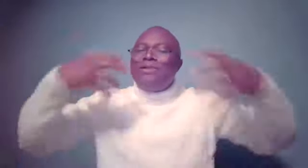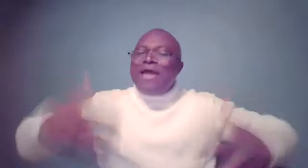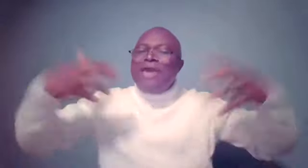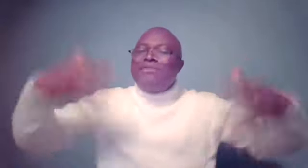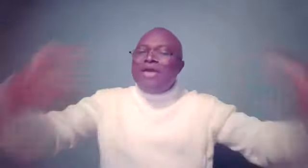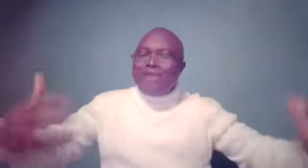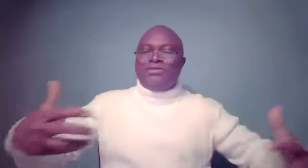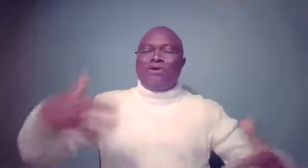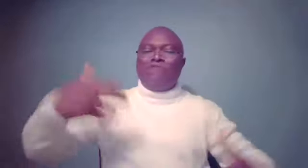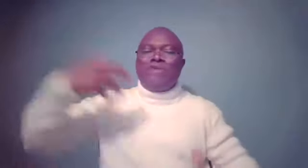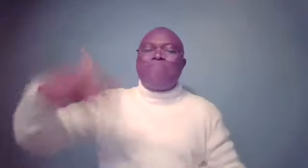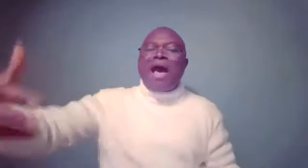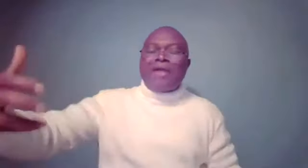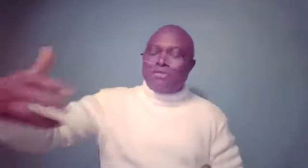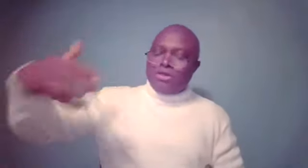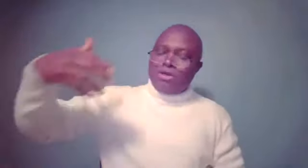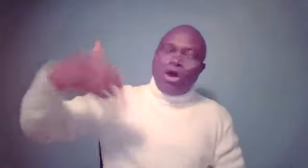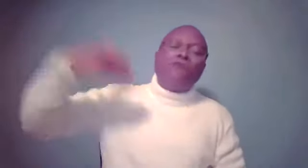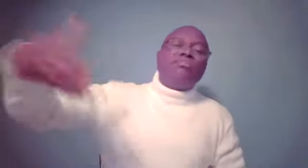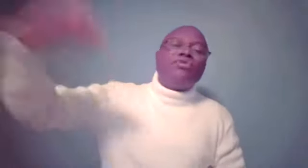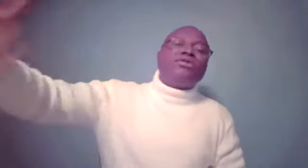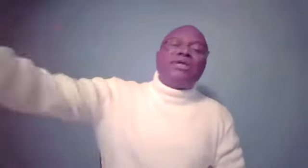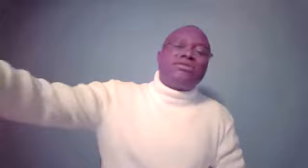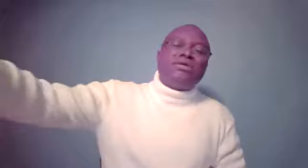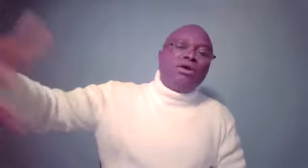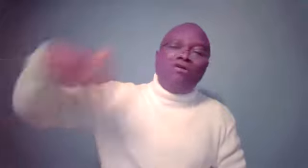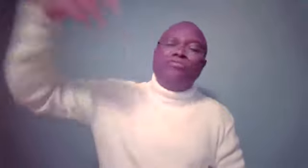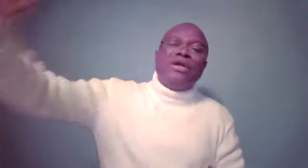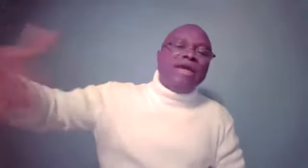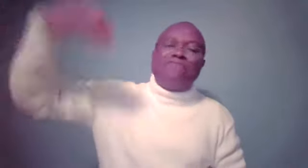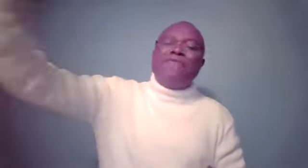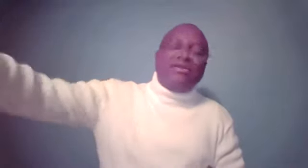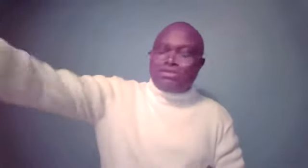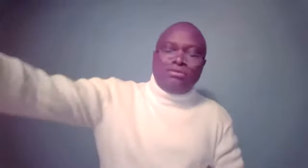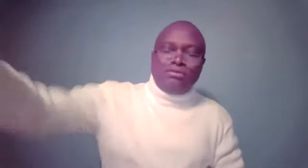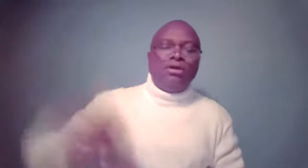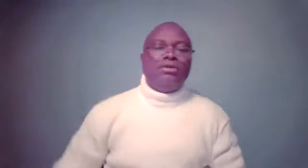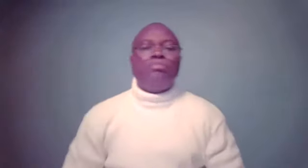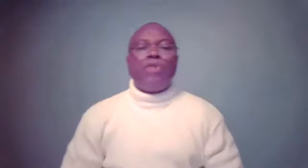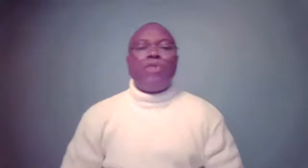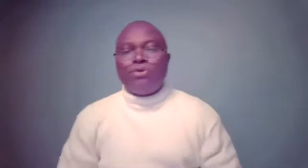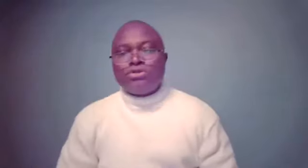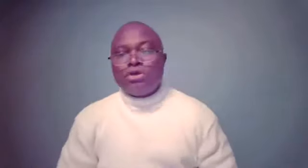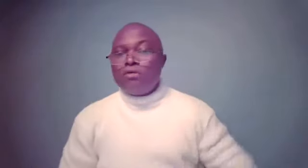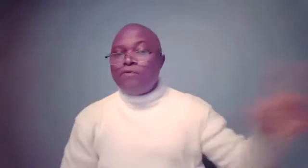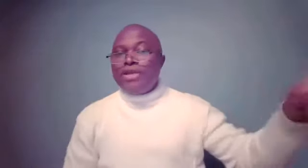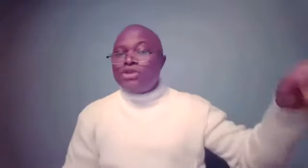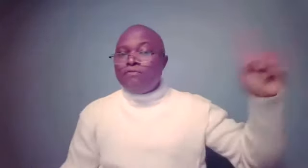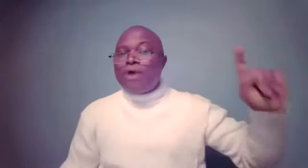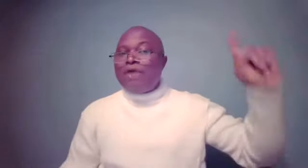clear intent of being part of the process of bringing, advancing the purpose for a nation, for how